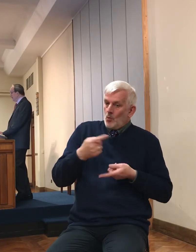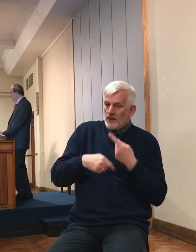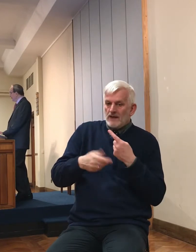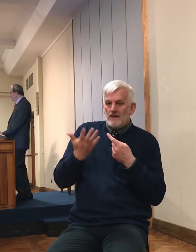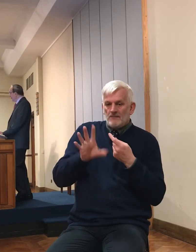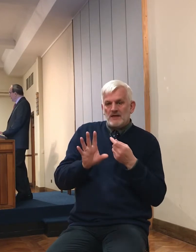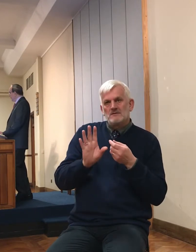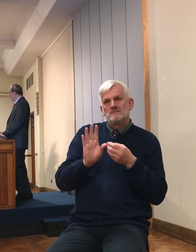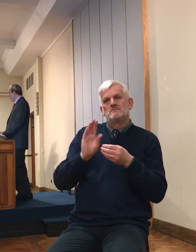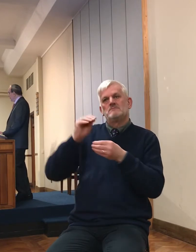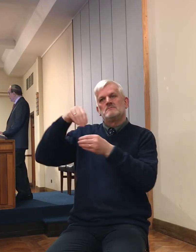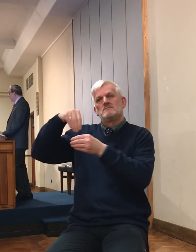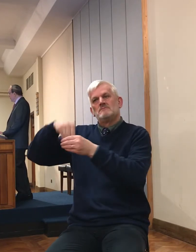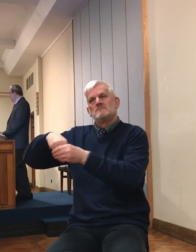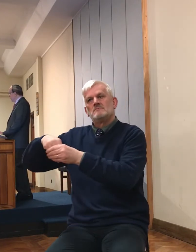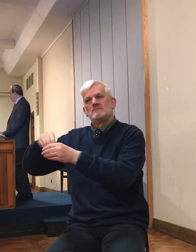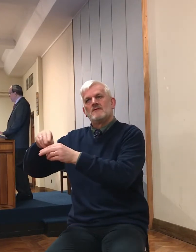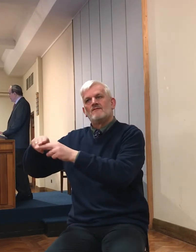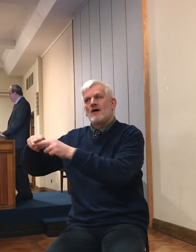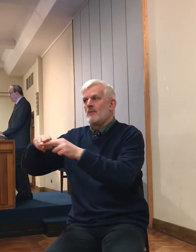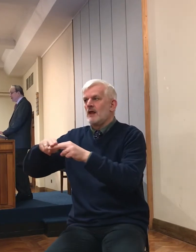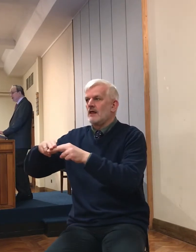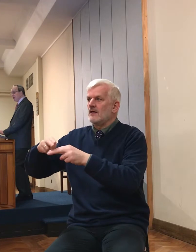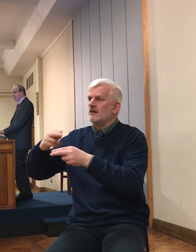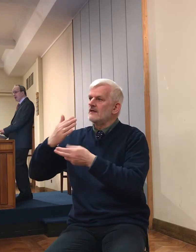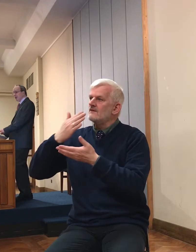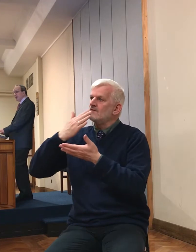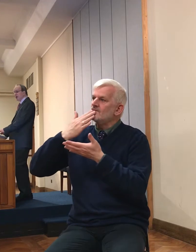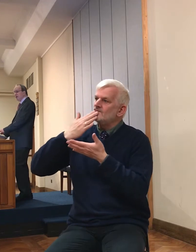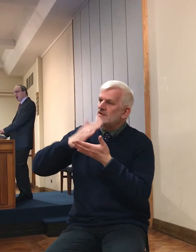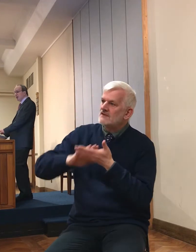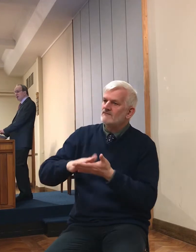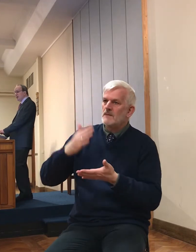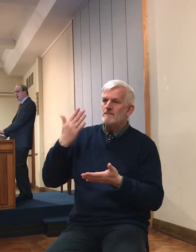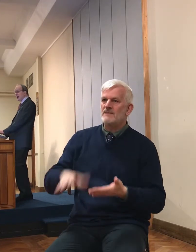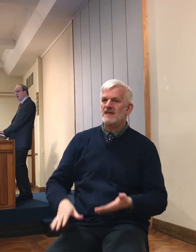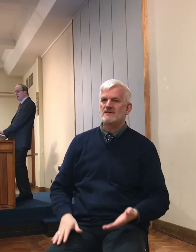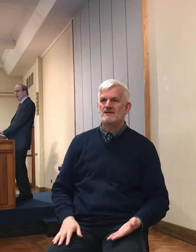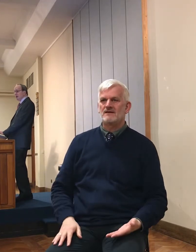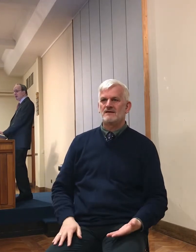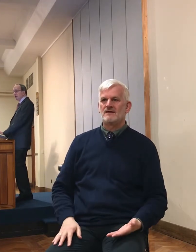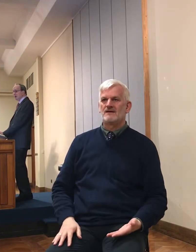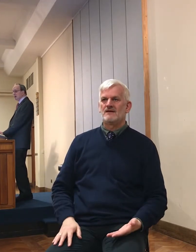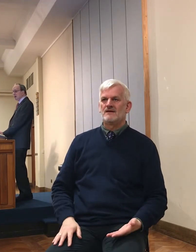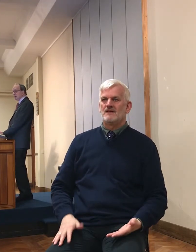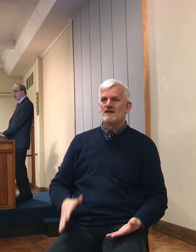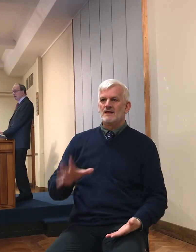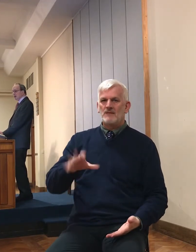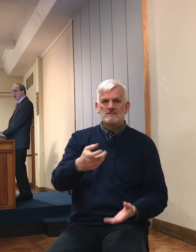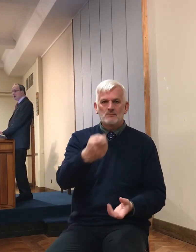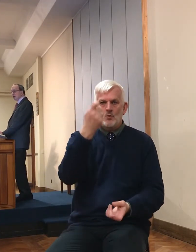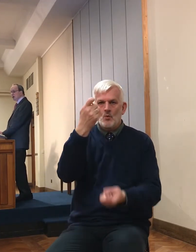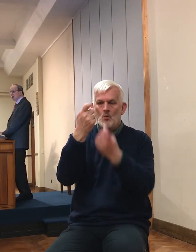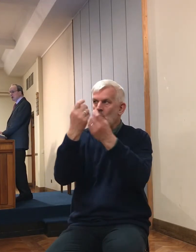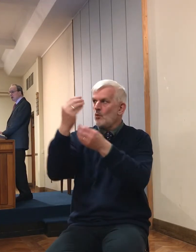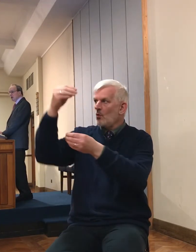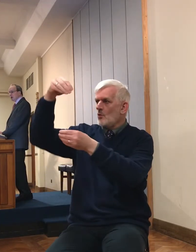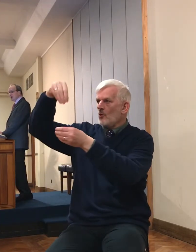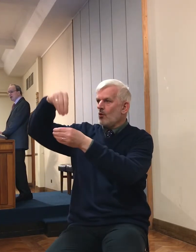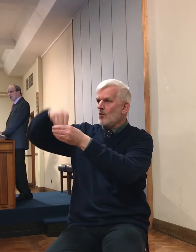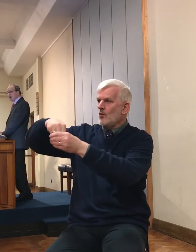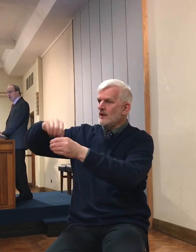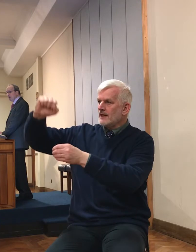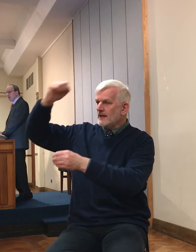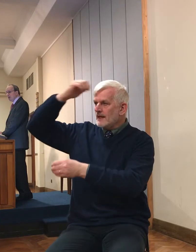have been pardoned and forgiven. And by the instrumentality of God we've been gathered in. And our Joshua,